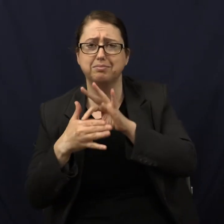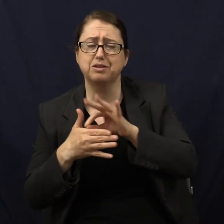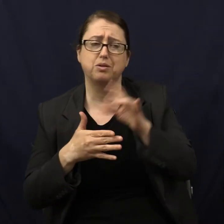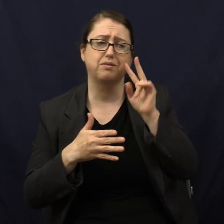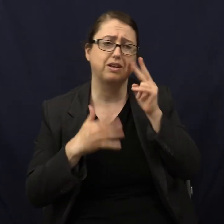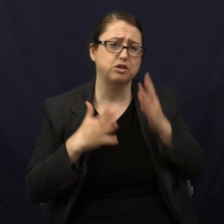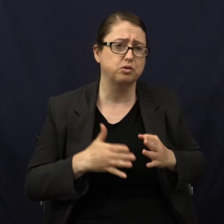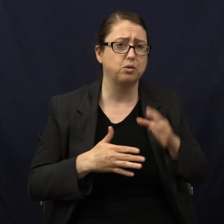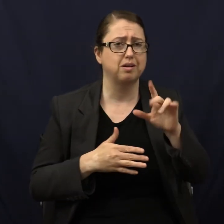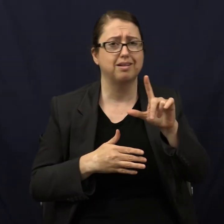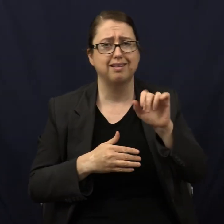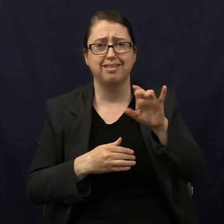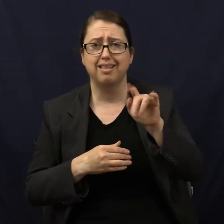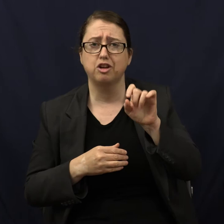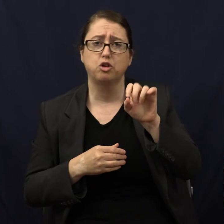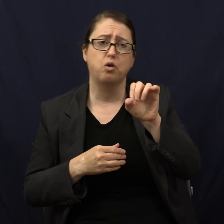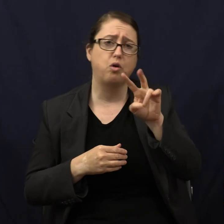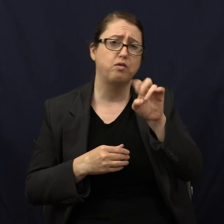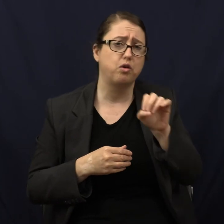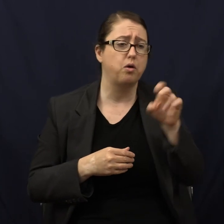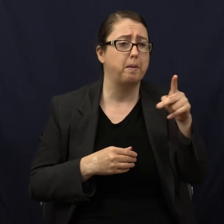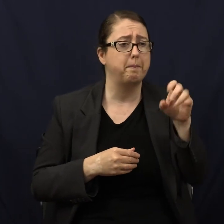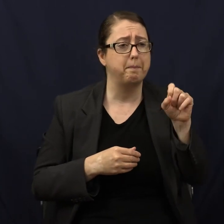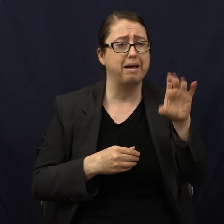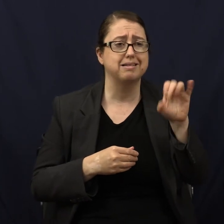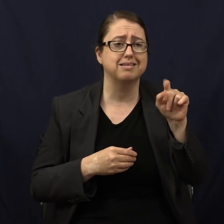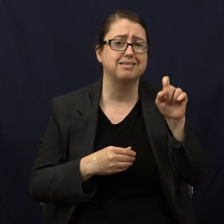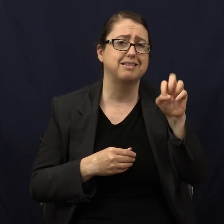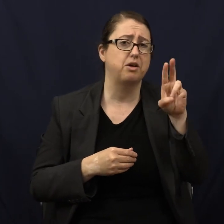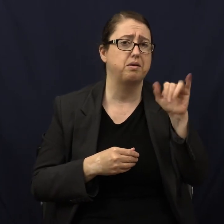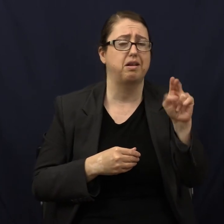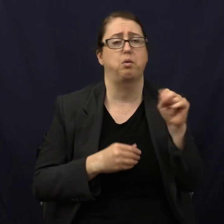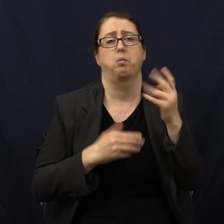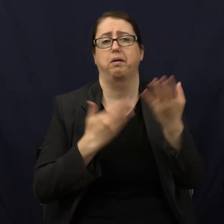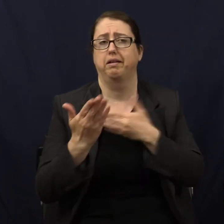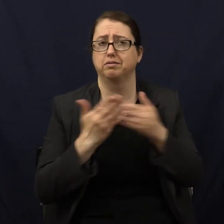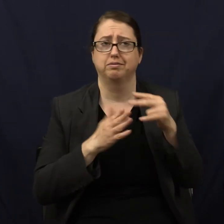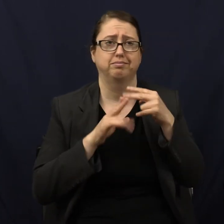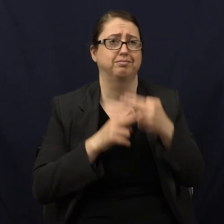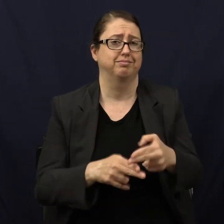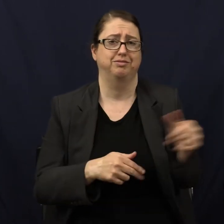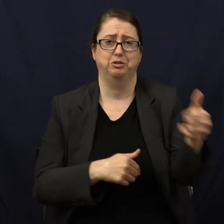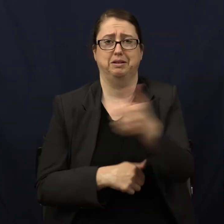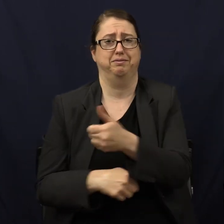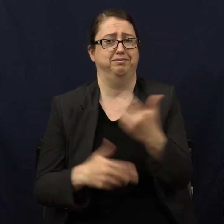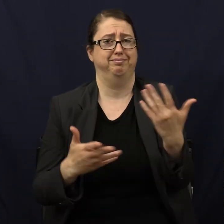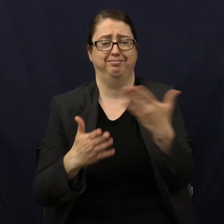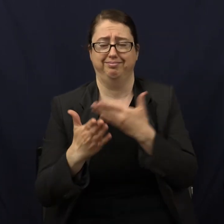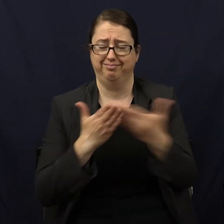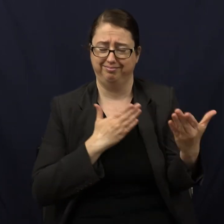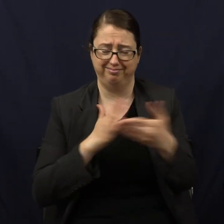you're vegetarian, you're lacto-ovo, pescatarian, like flexitarian, or whatever you want to call yourself, you know,